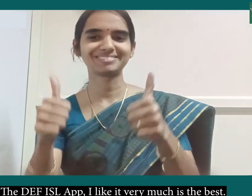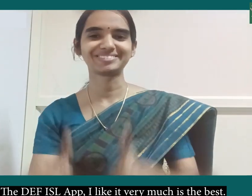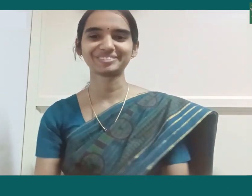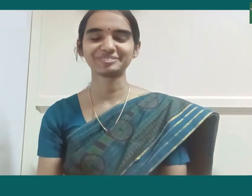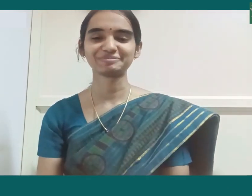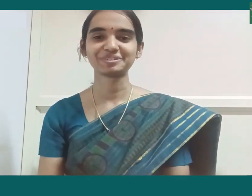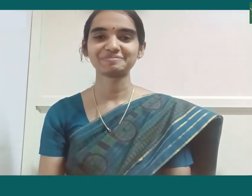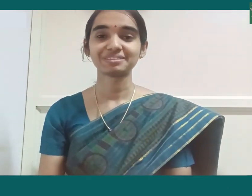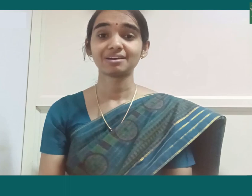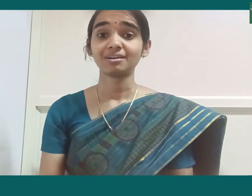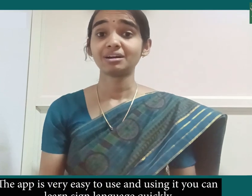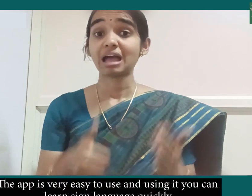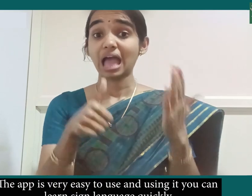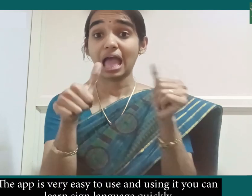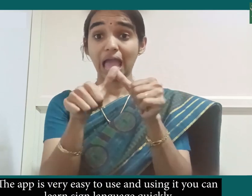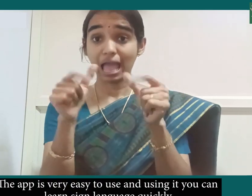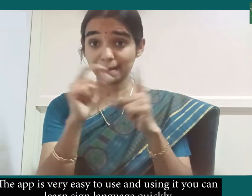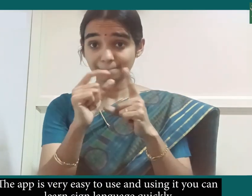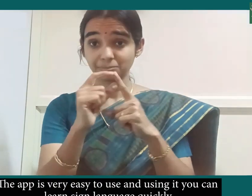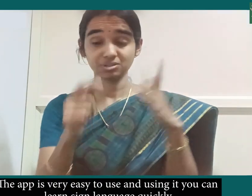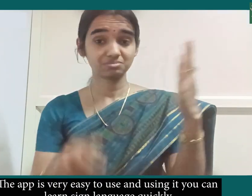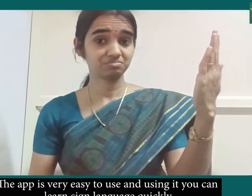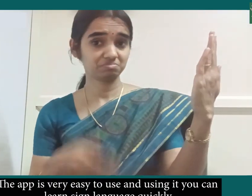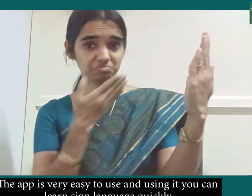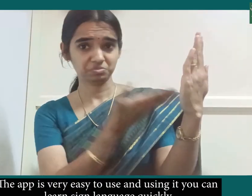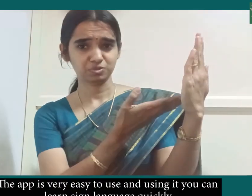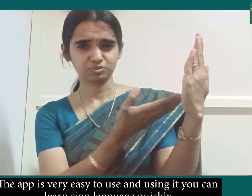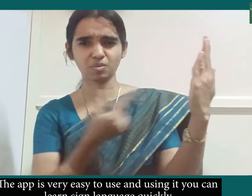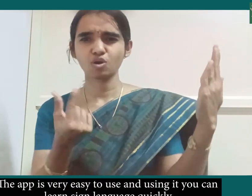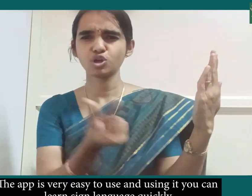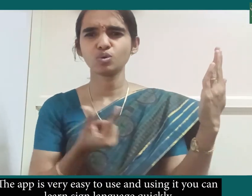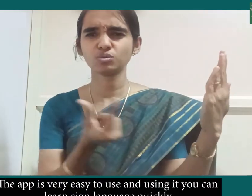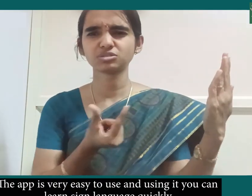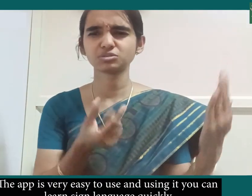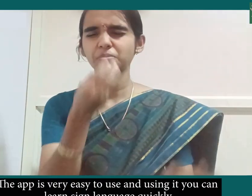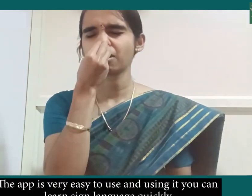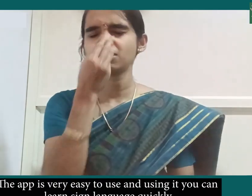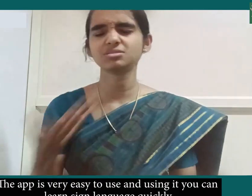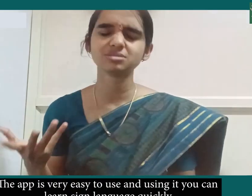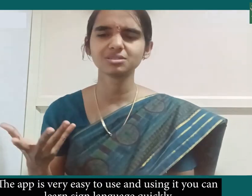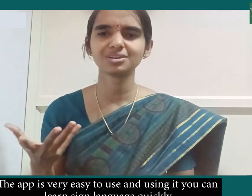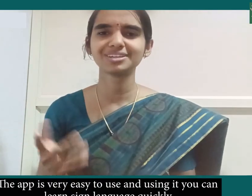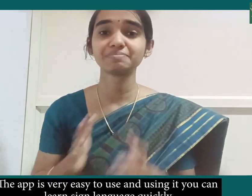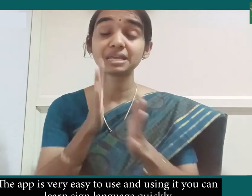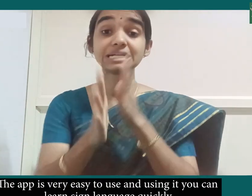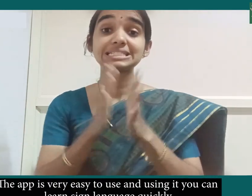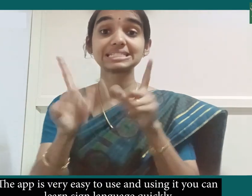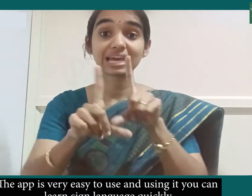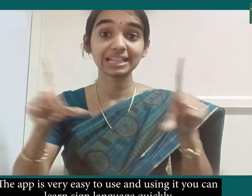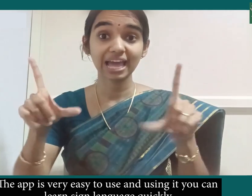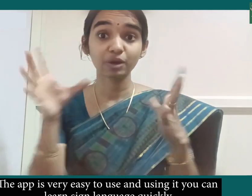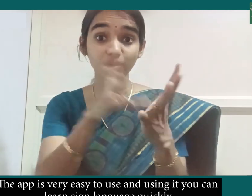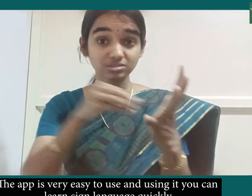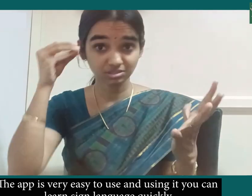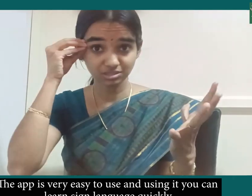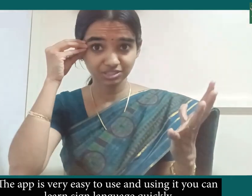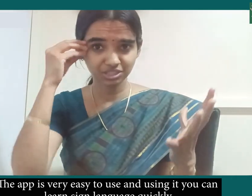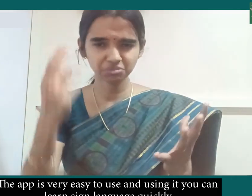the app is very easy to use and using it you can learn sign language